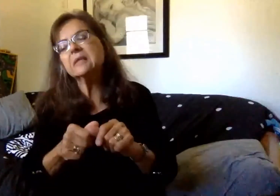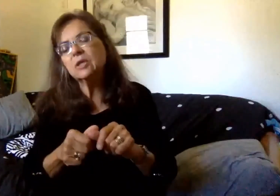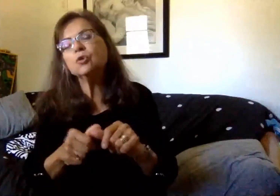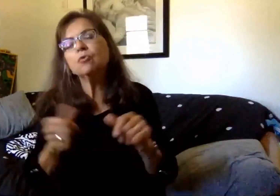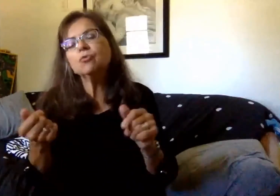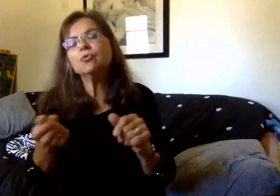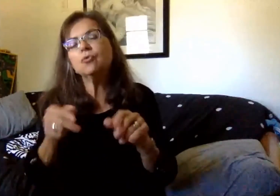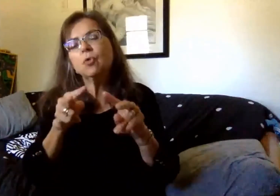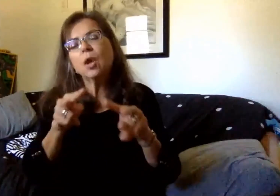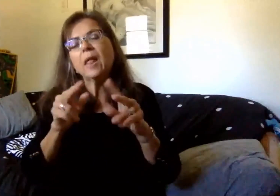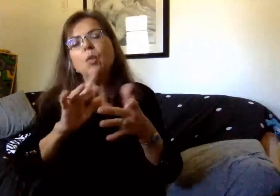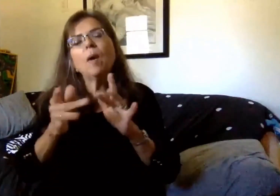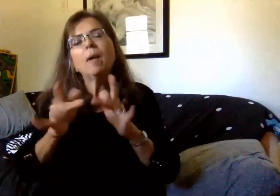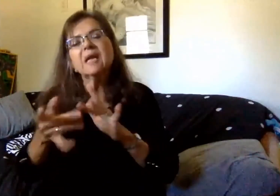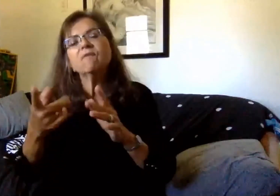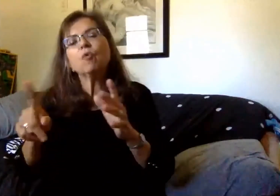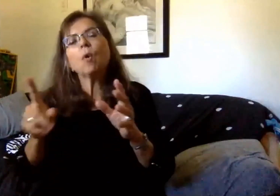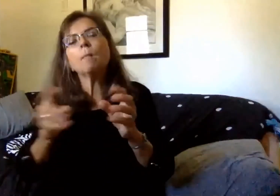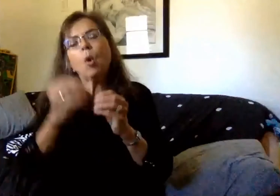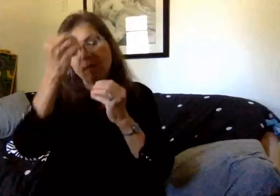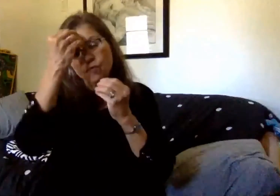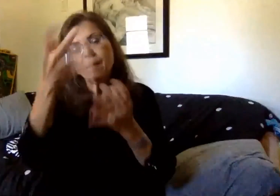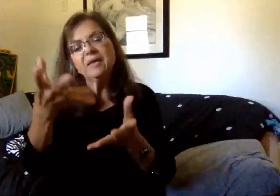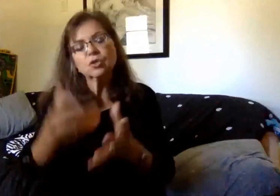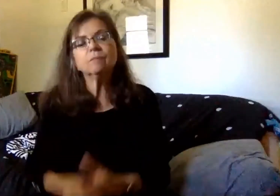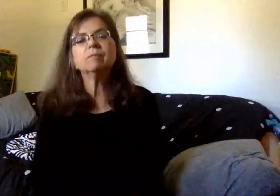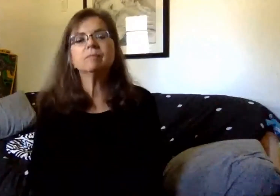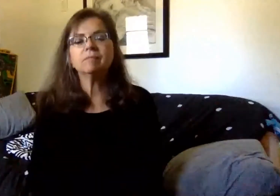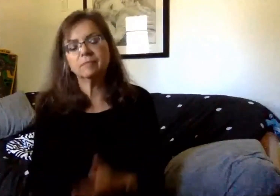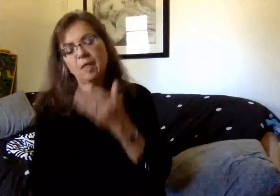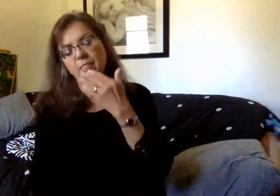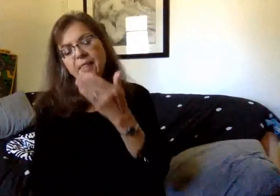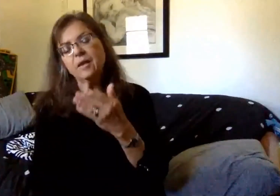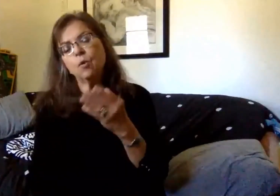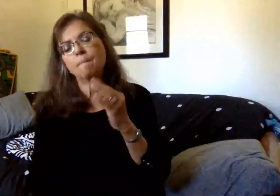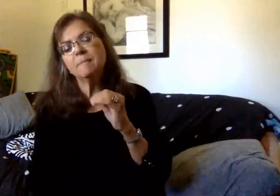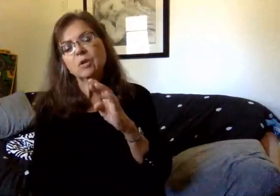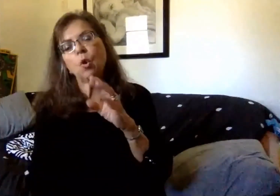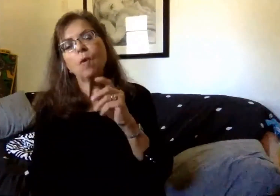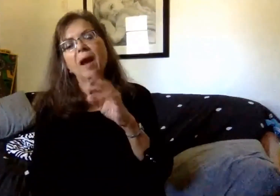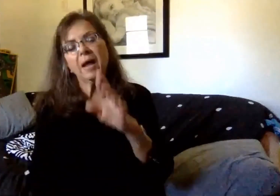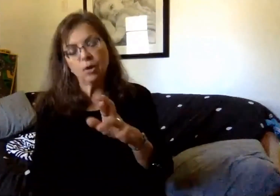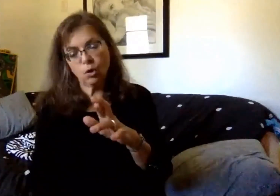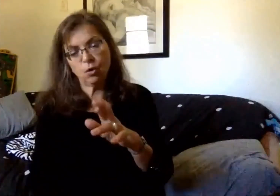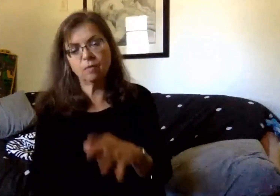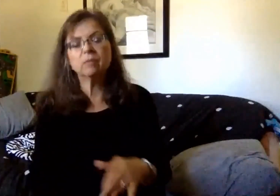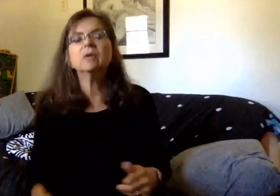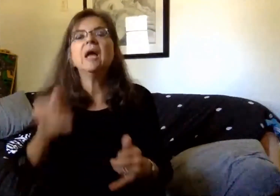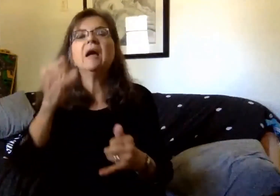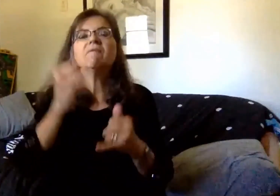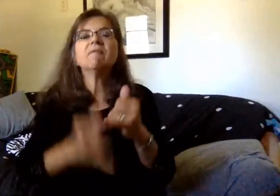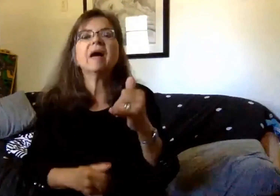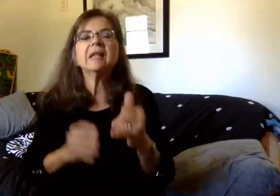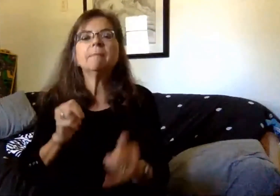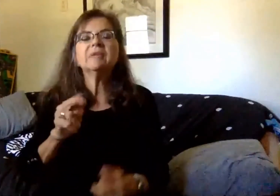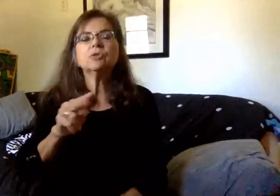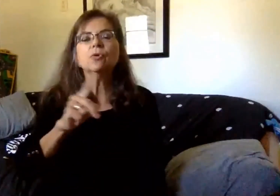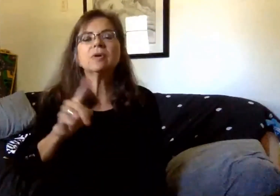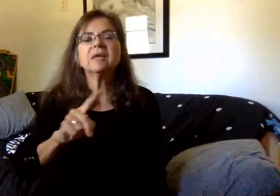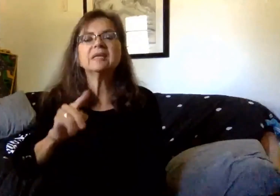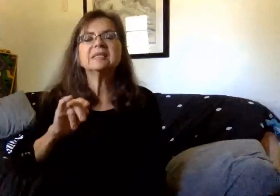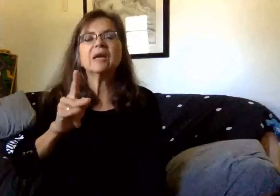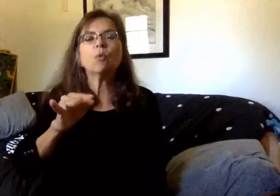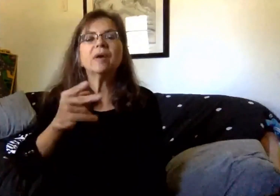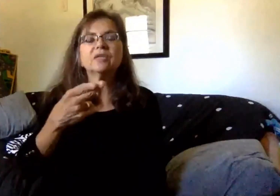section of the website. Thank you, Mr. Milgate. Thank you, Mr. O'Connor. And finally, Mr. Zinkowitz, our assistant superintendent for